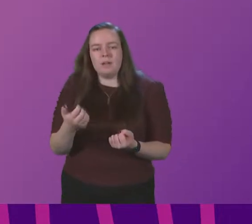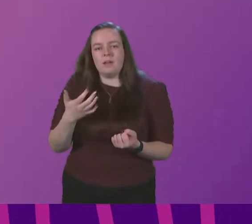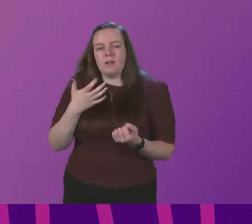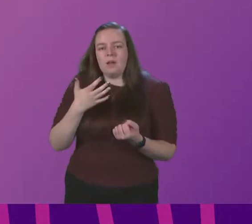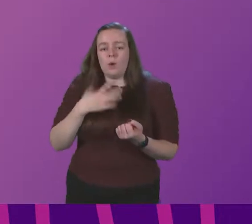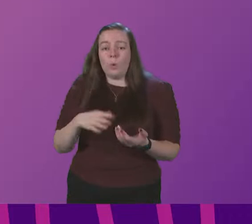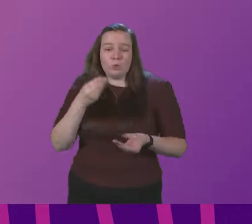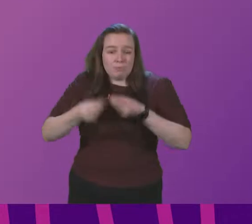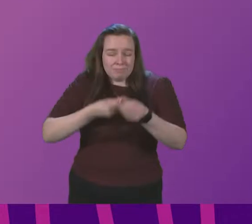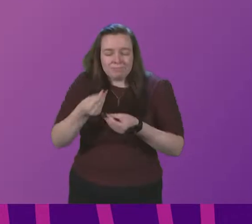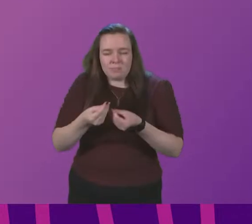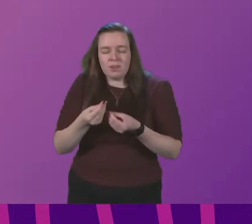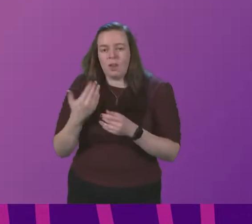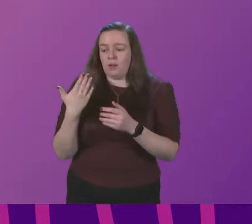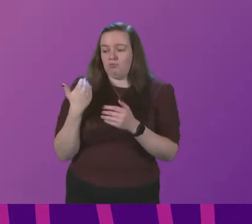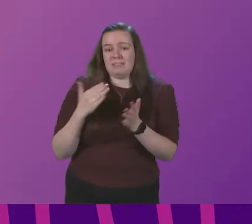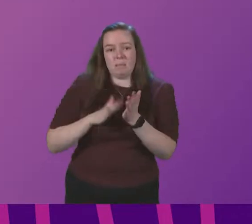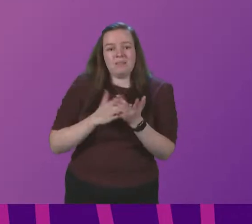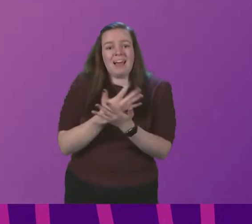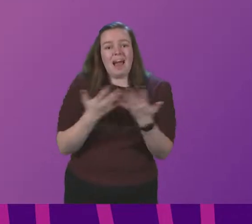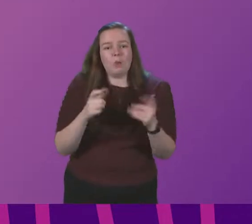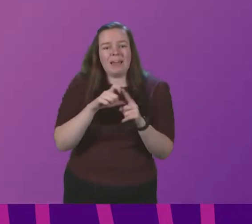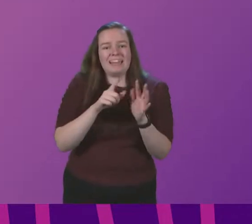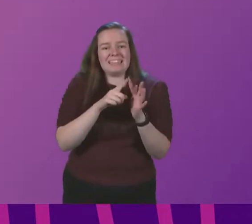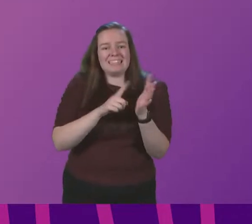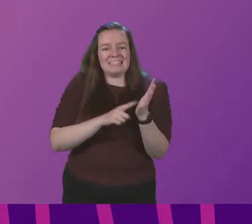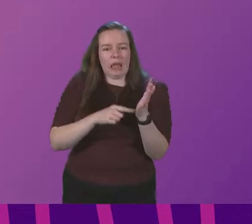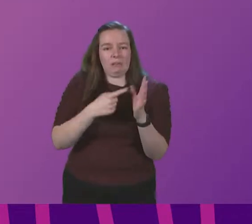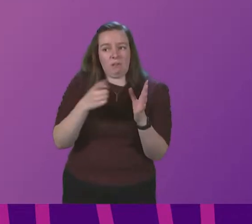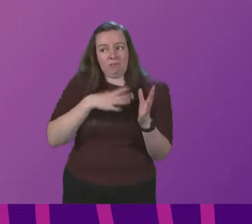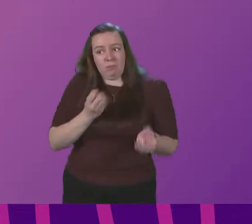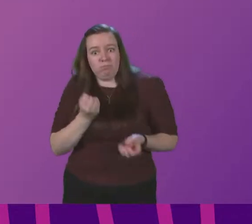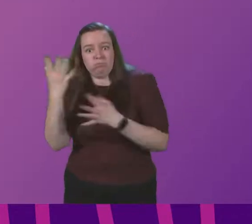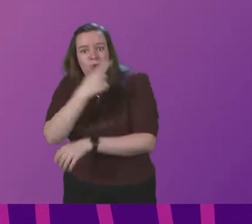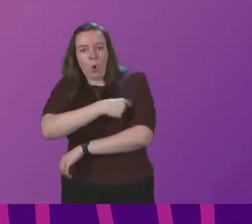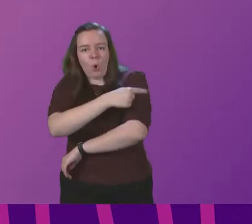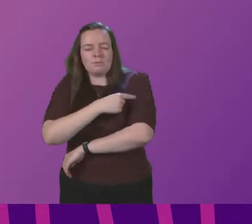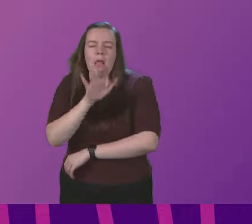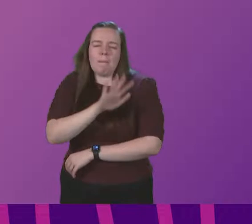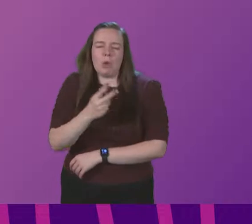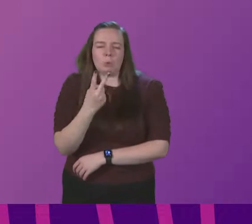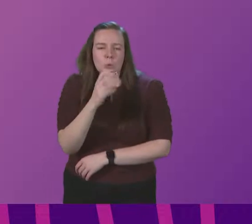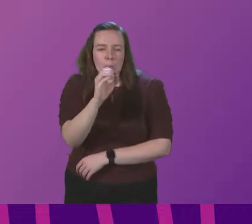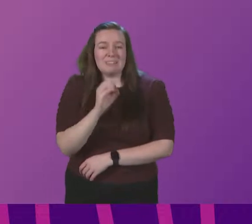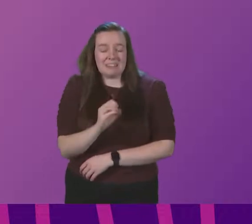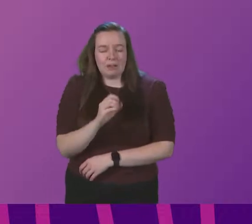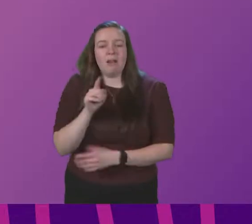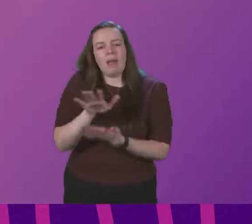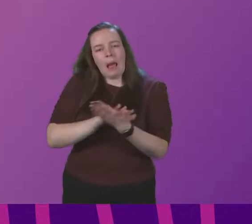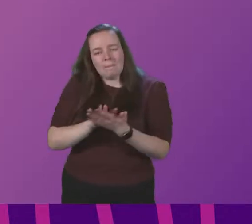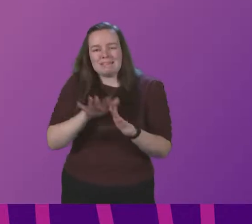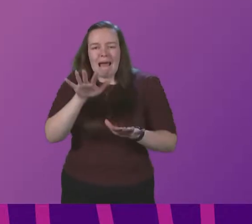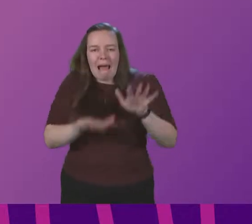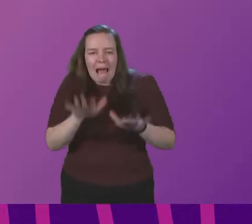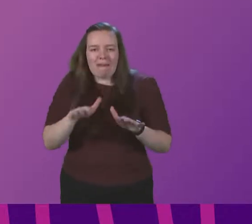that. In recent months, the proportion of Delta cases needing hospital care has been around 2%. That means an average